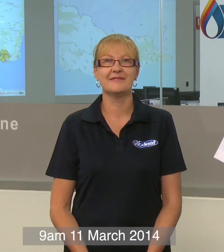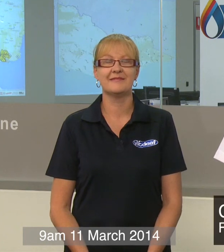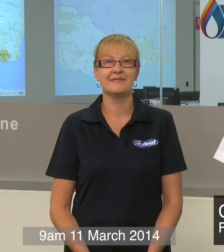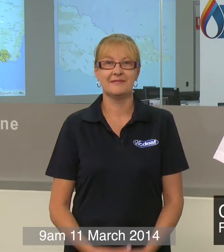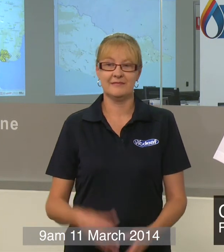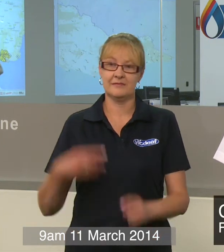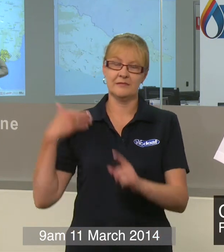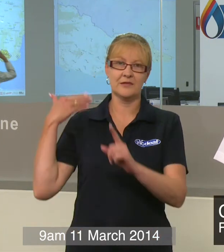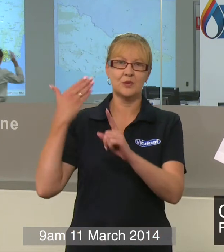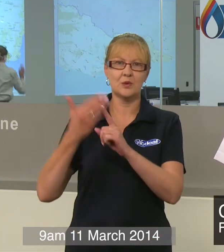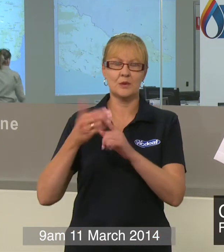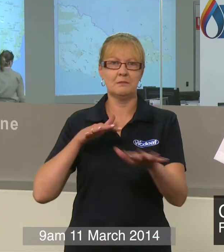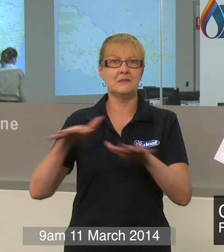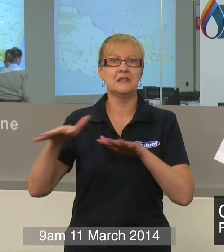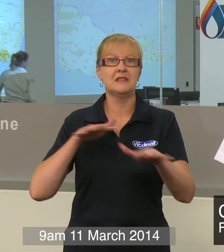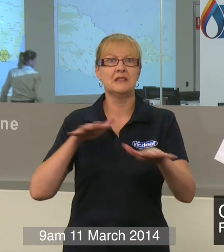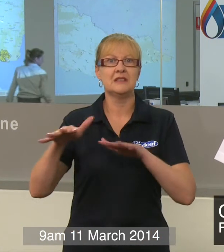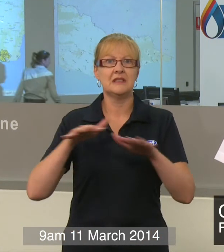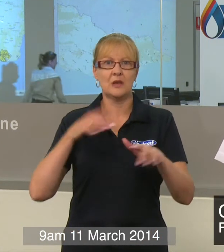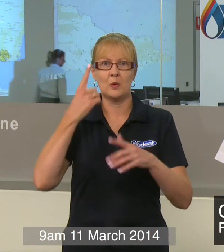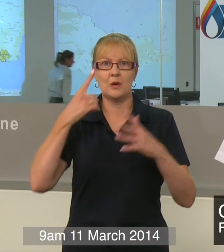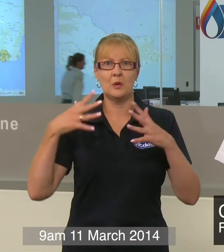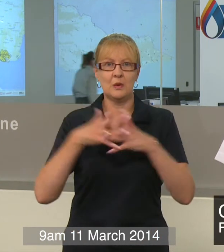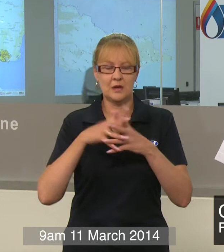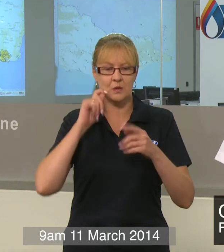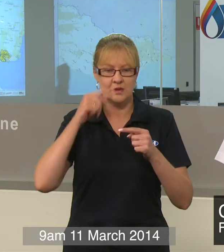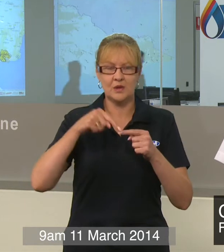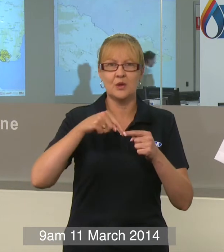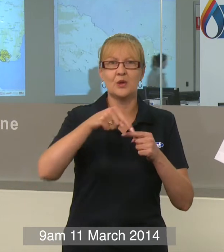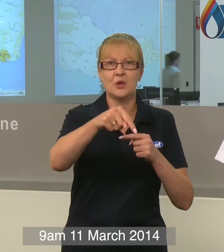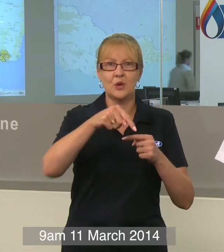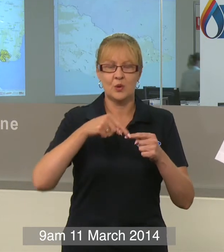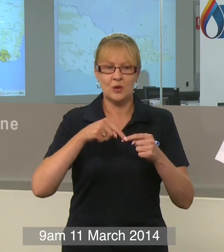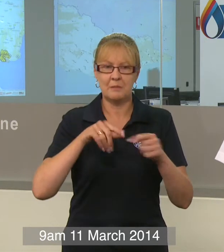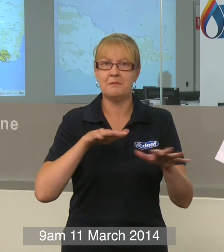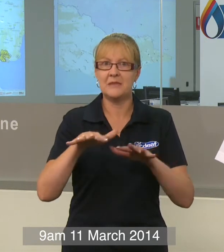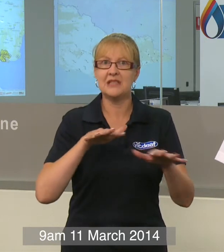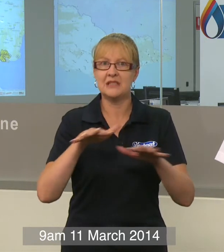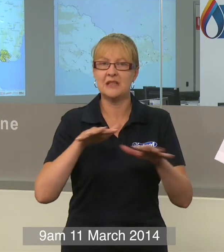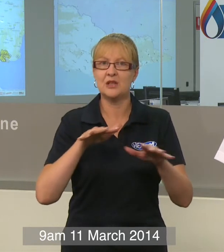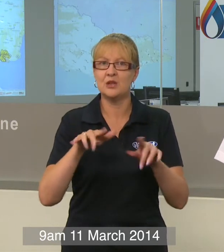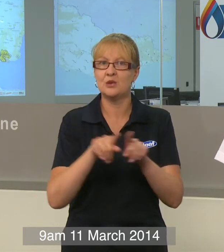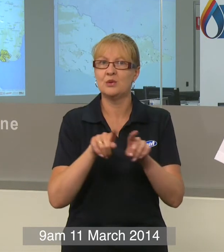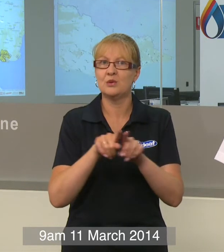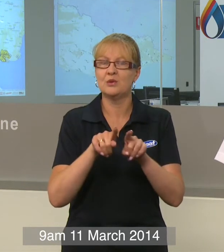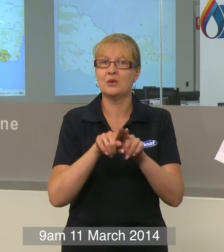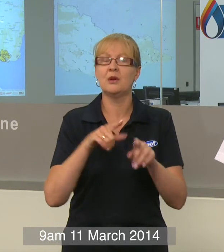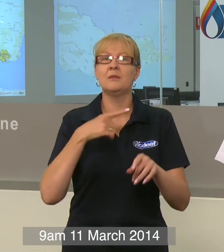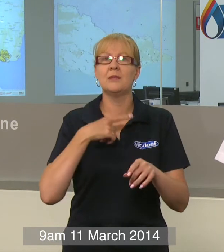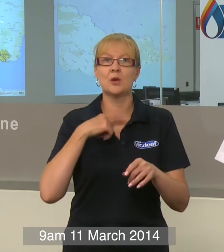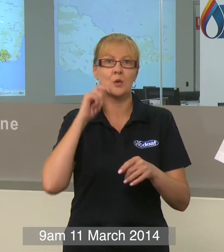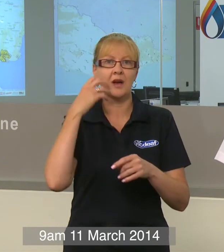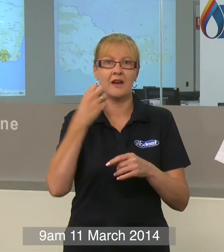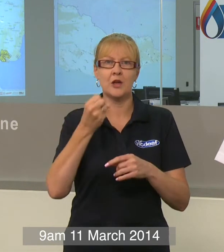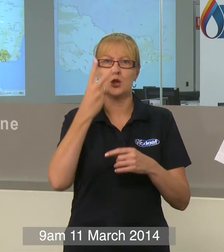It's been another big week and obviously we've got a week ahead of us that's quite significant in the sense that we've got two days where we'll see